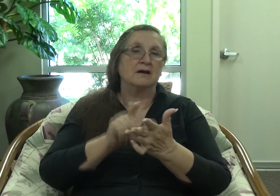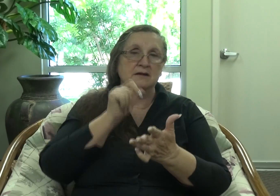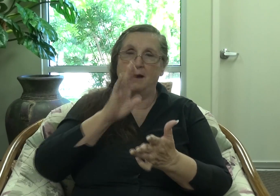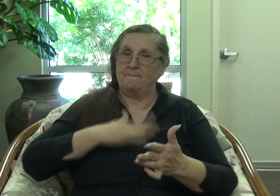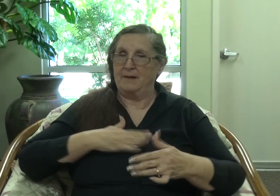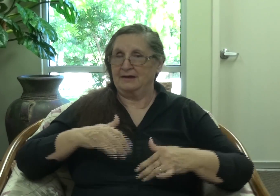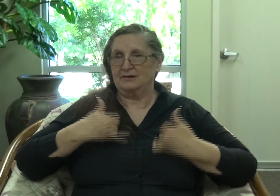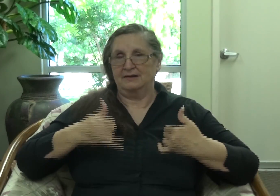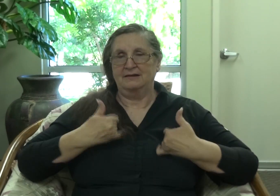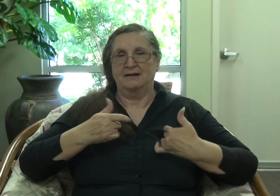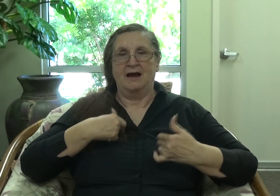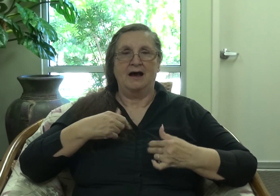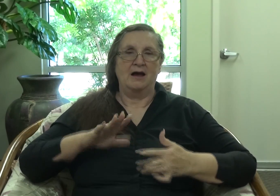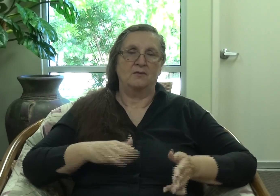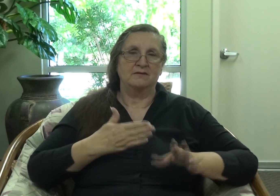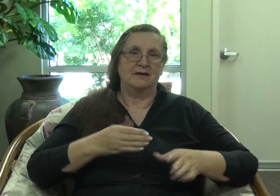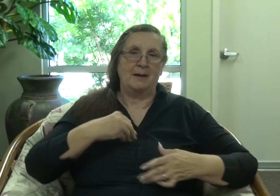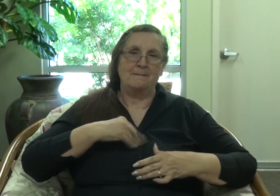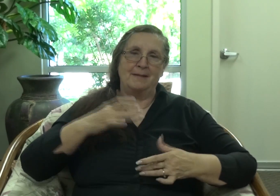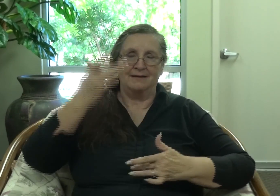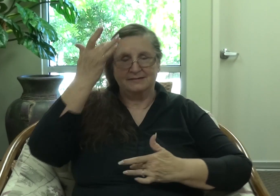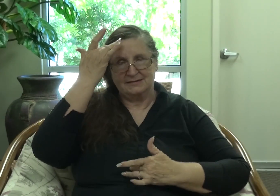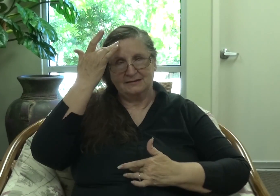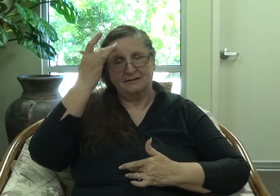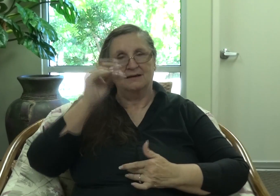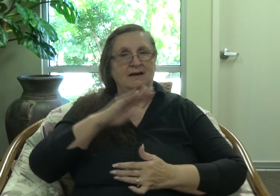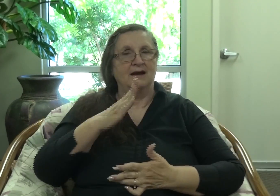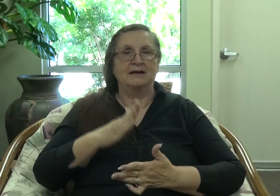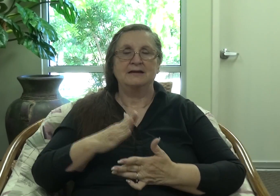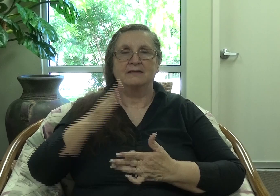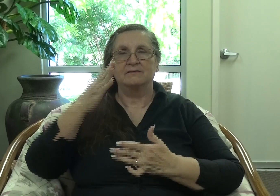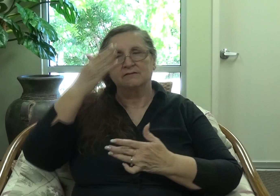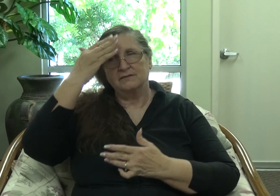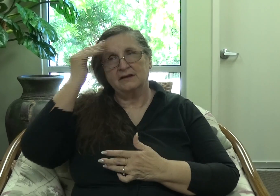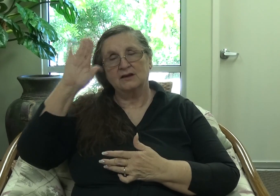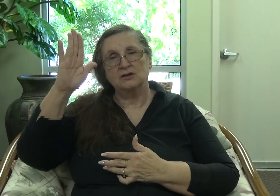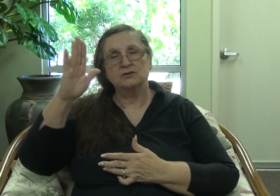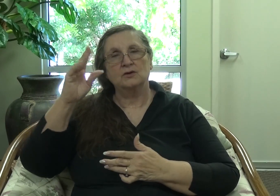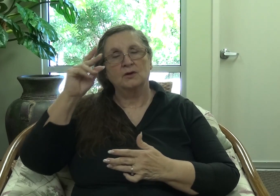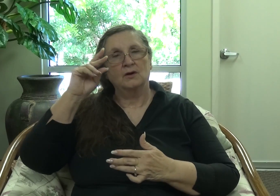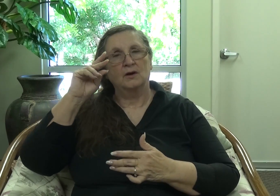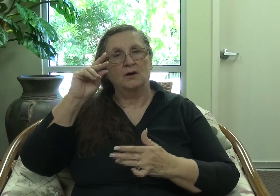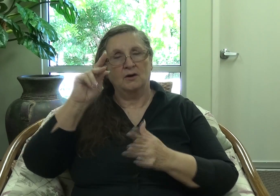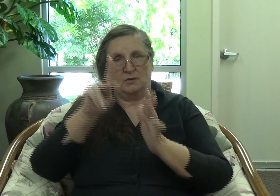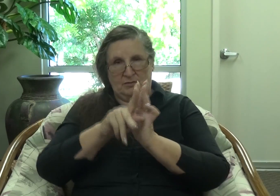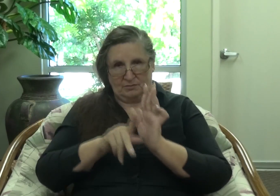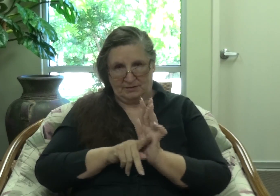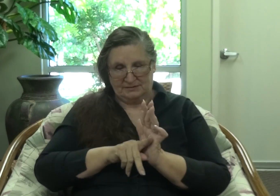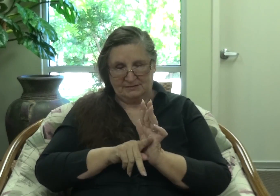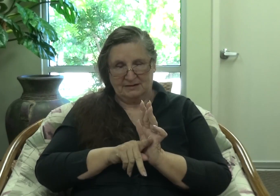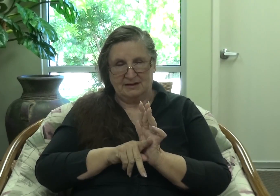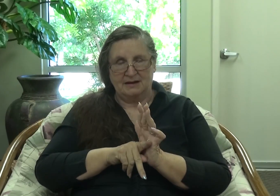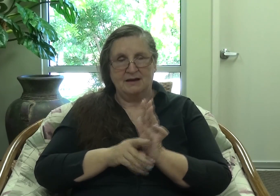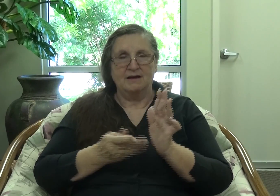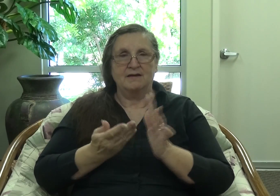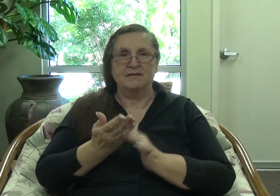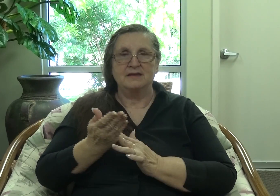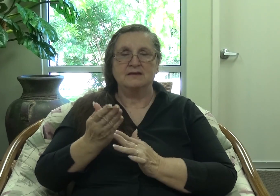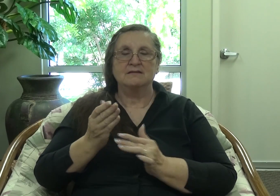then I would have perished in my affliction. I will never forget your precepts, for by them you have revived me. I